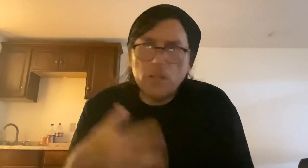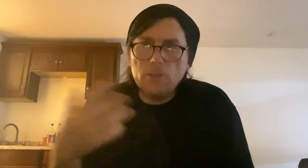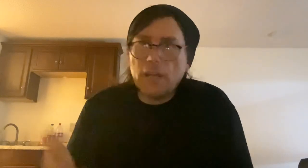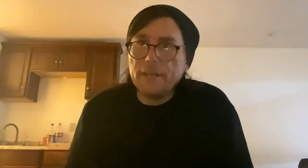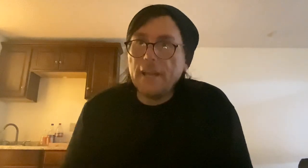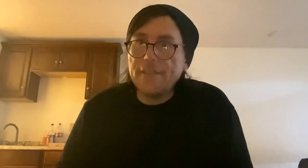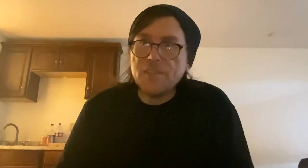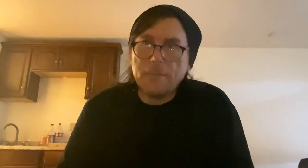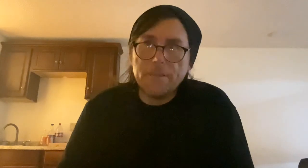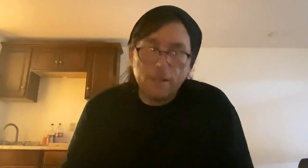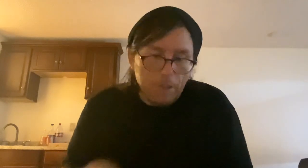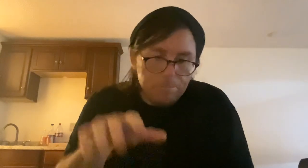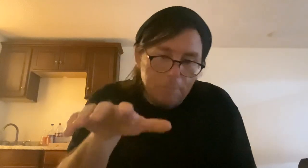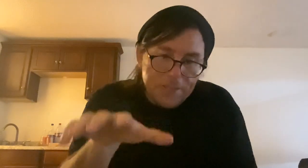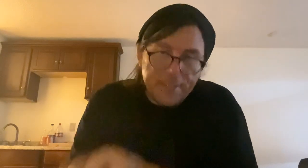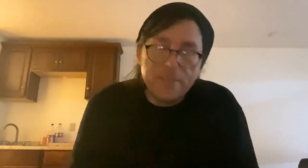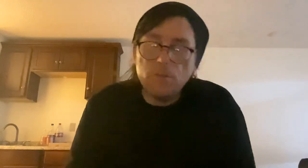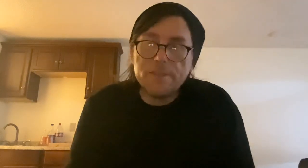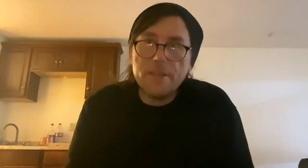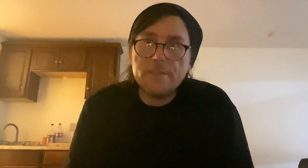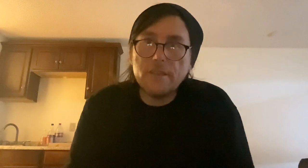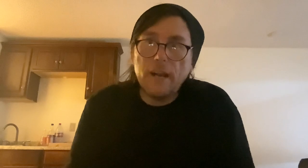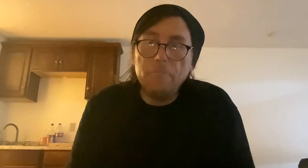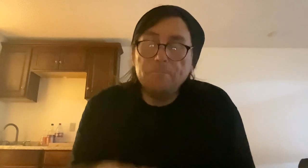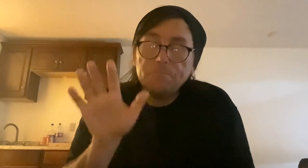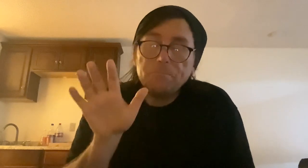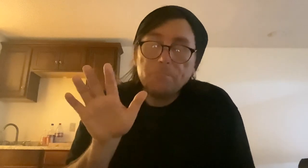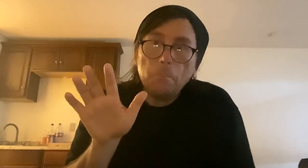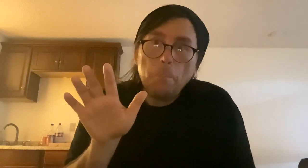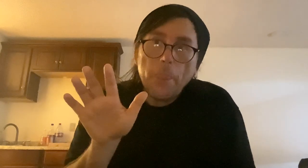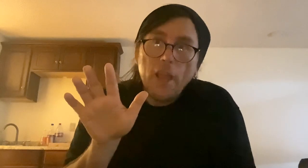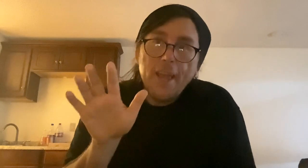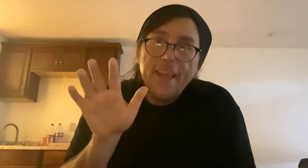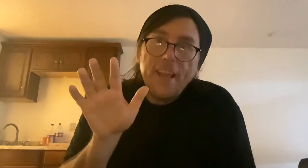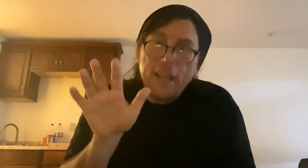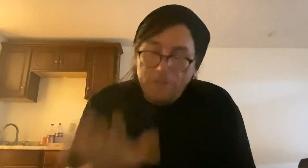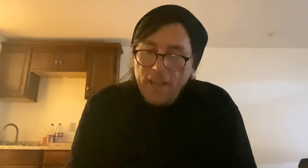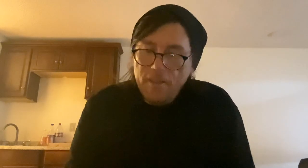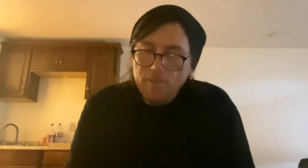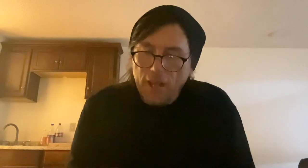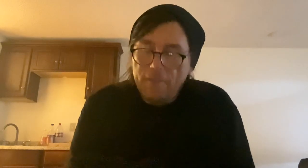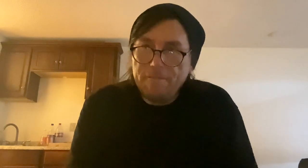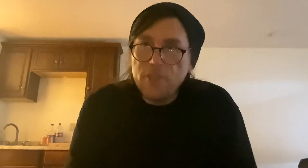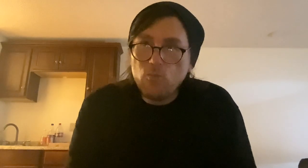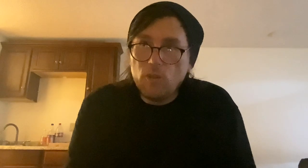they all kind of had the same thing, but basically it was this, um, if you have a finished work